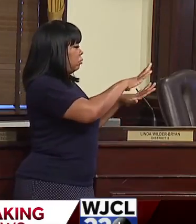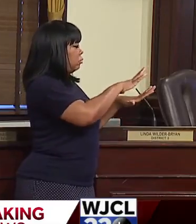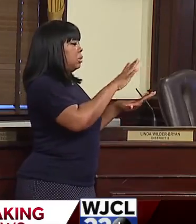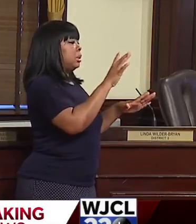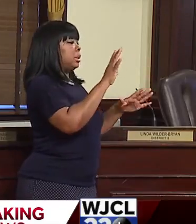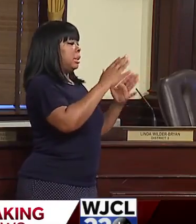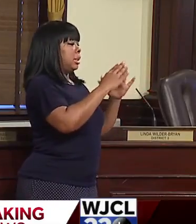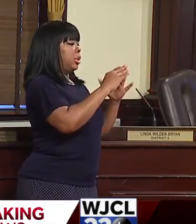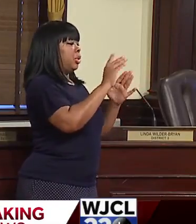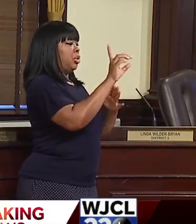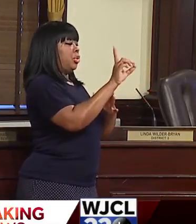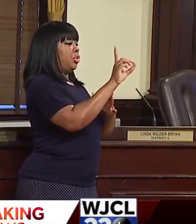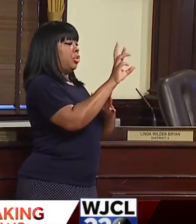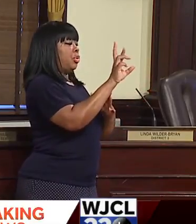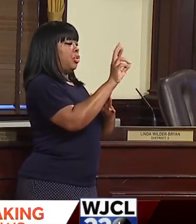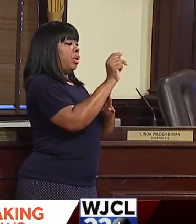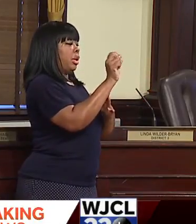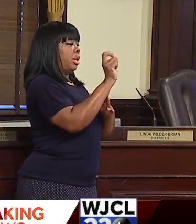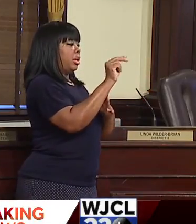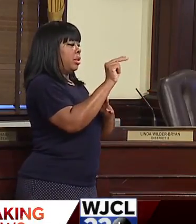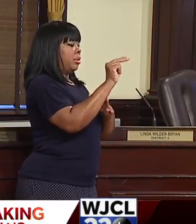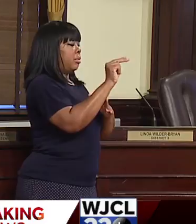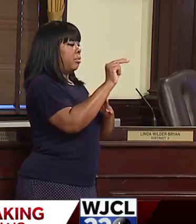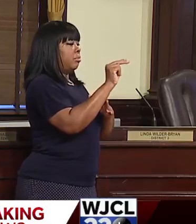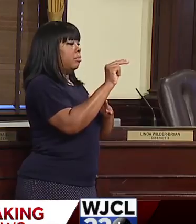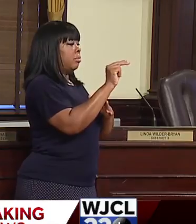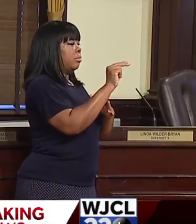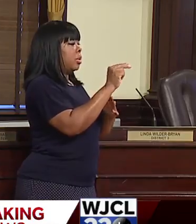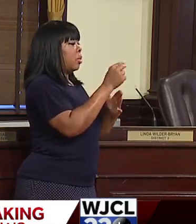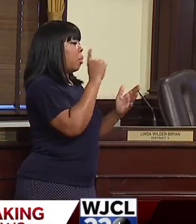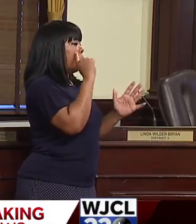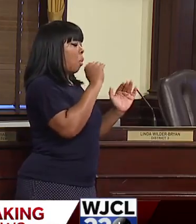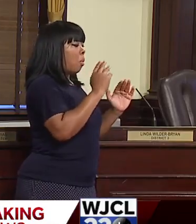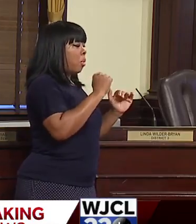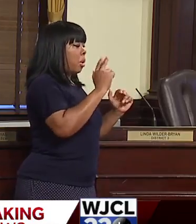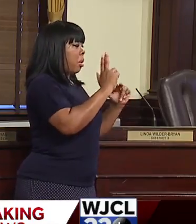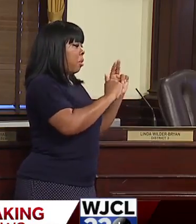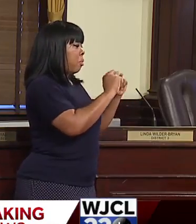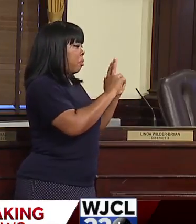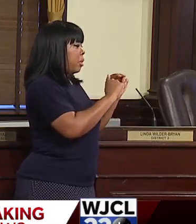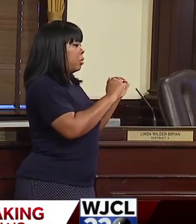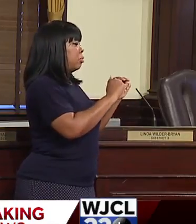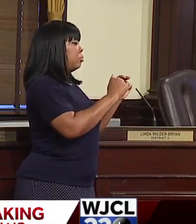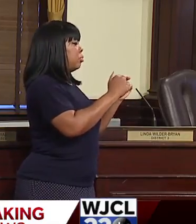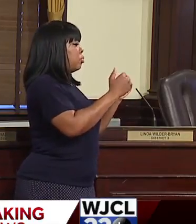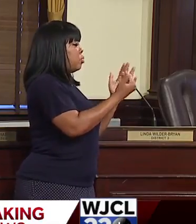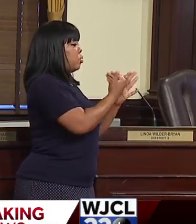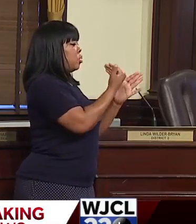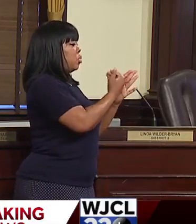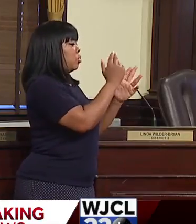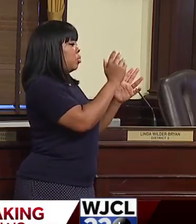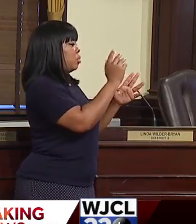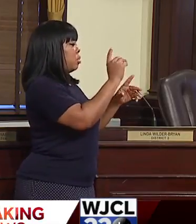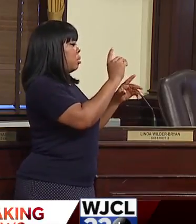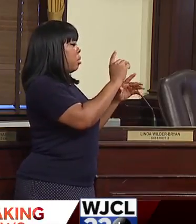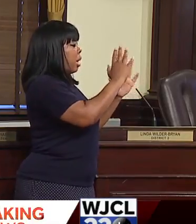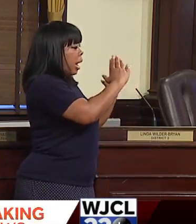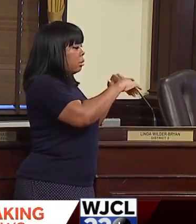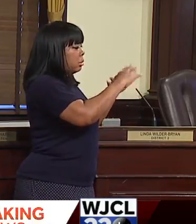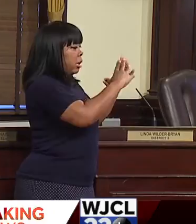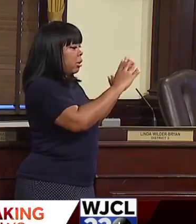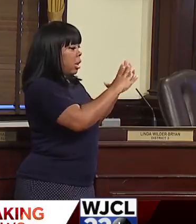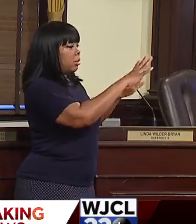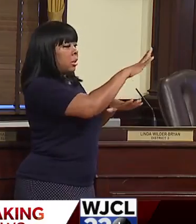on Drayton Street in surplus and will be seeking to build mixed-use housing on this very strategic location.